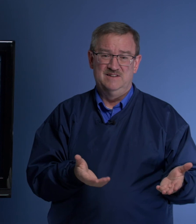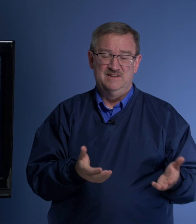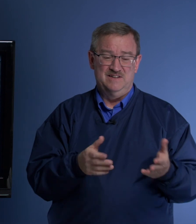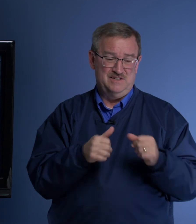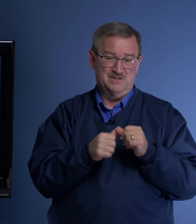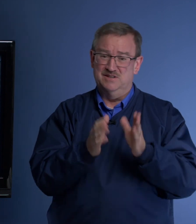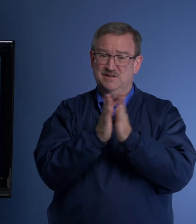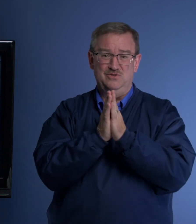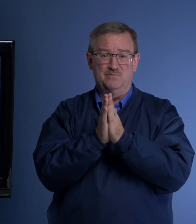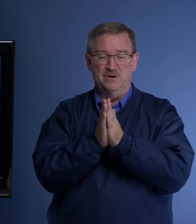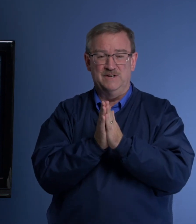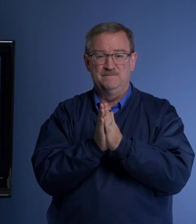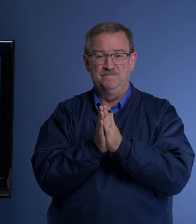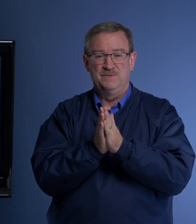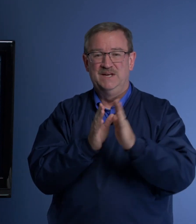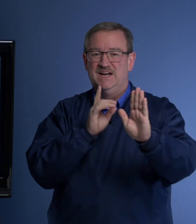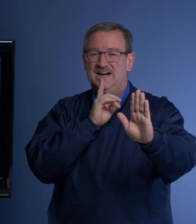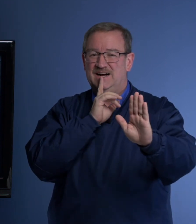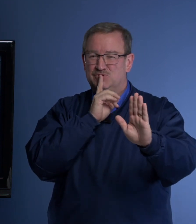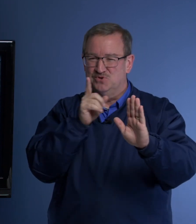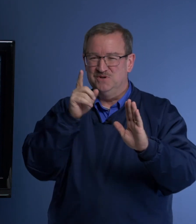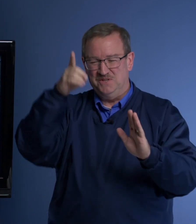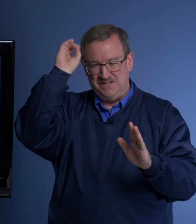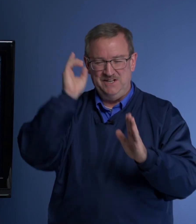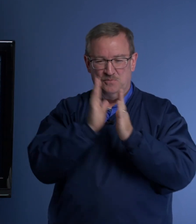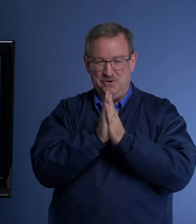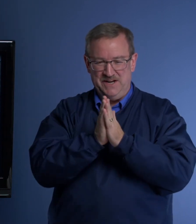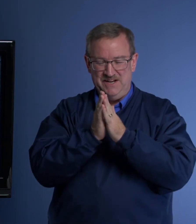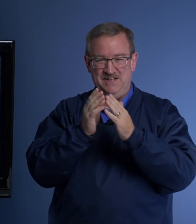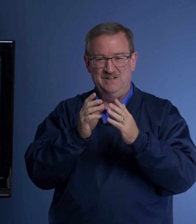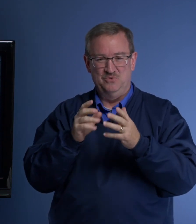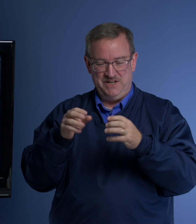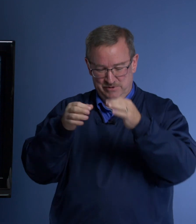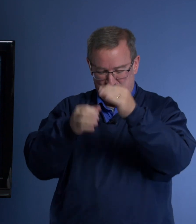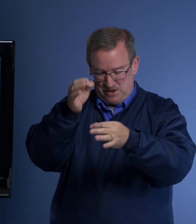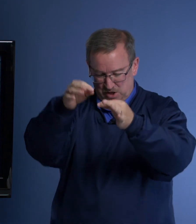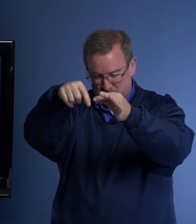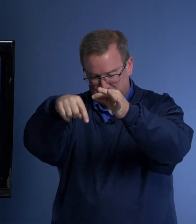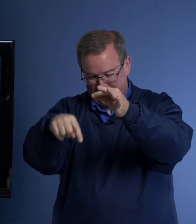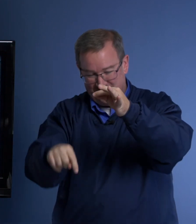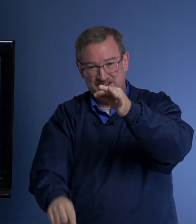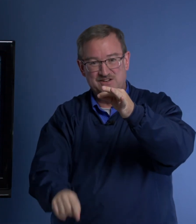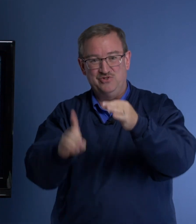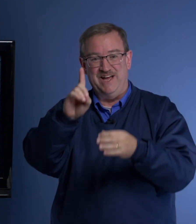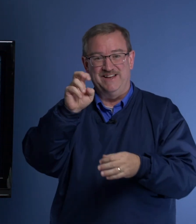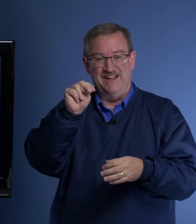He just continued to pray. I'm sure that Daniel prayed when he was being lowered down into that den